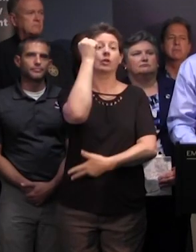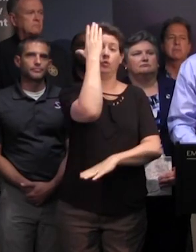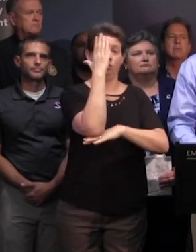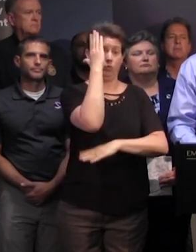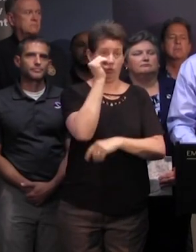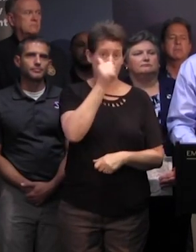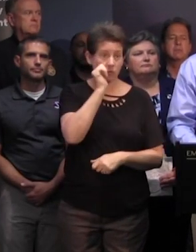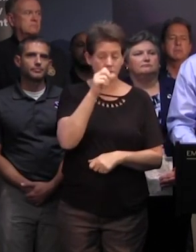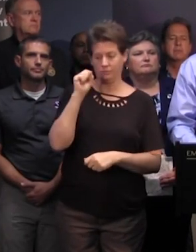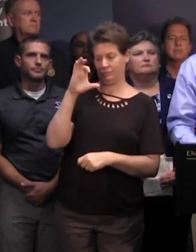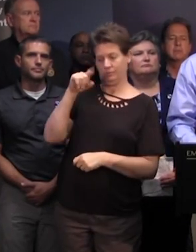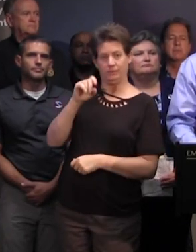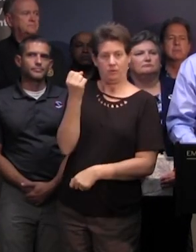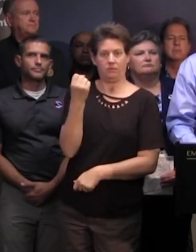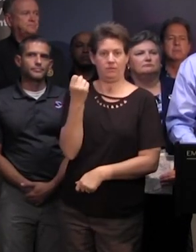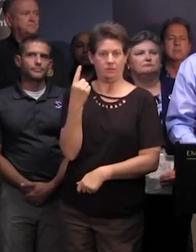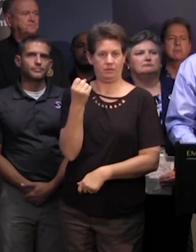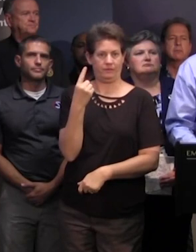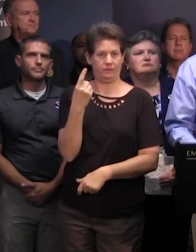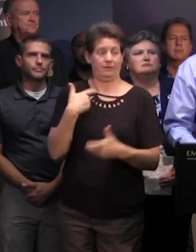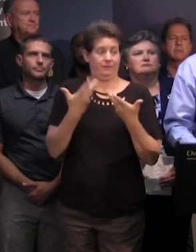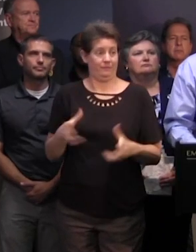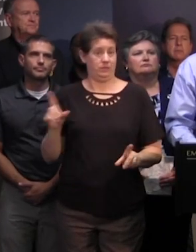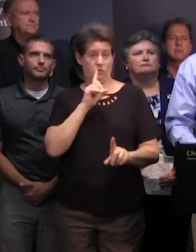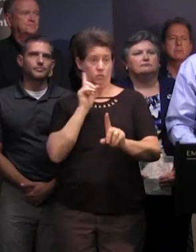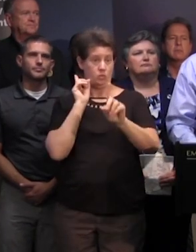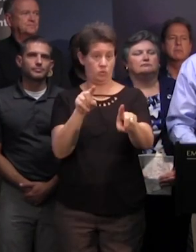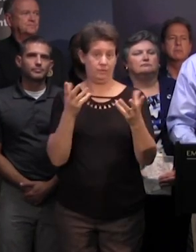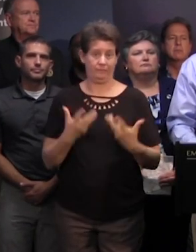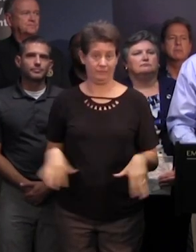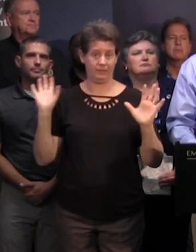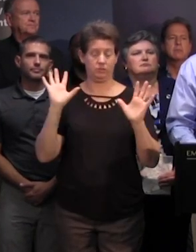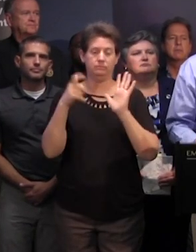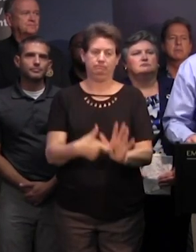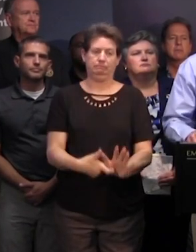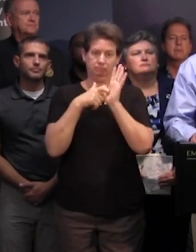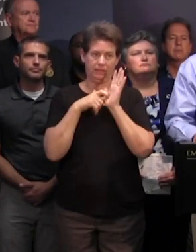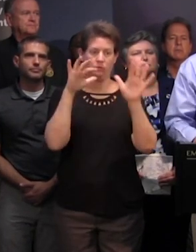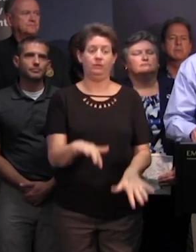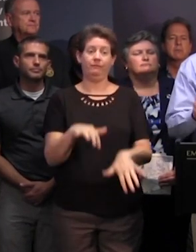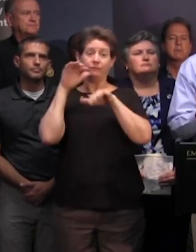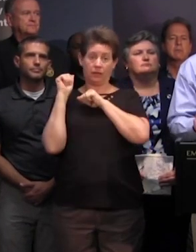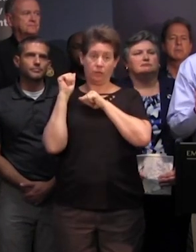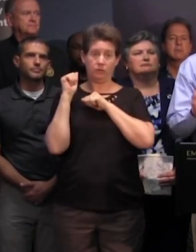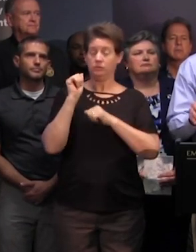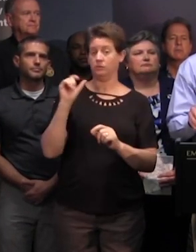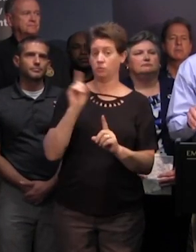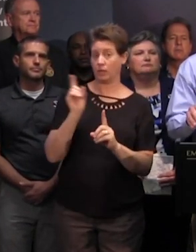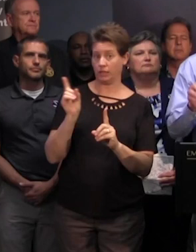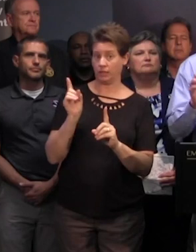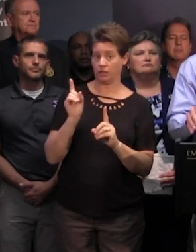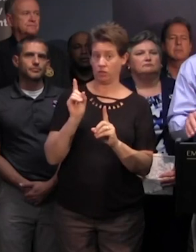noon tomorrow september 11th i'm all i have already ordered the mandatory evacuation of all